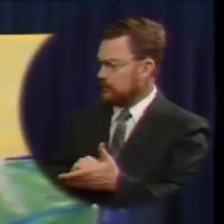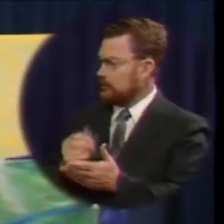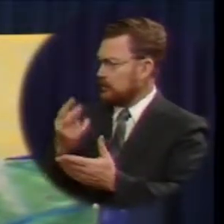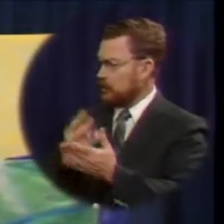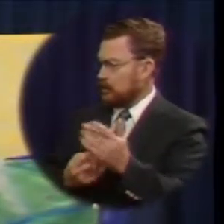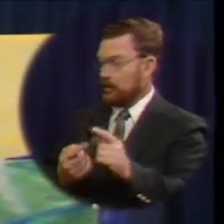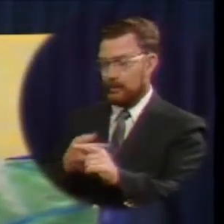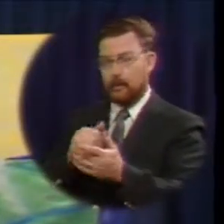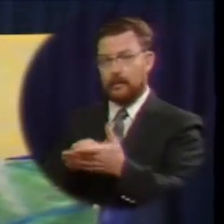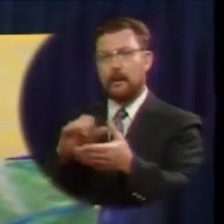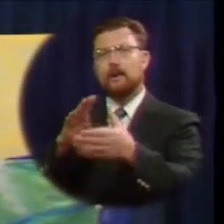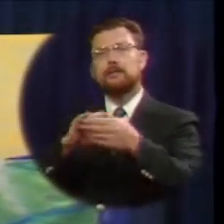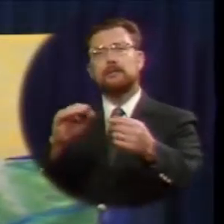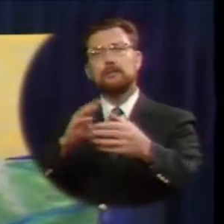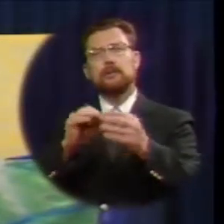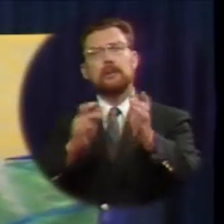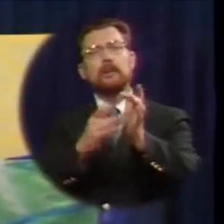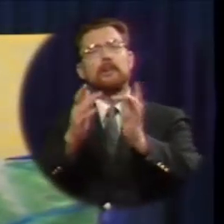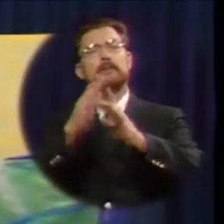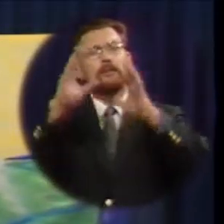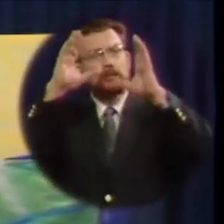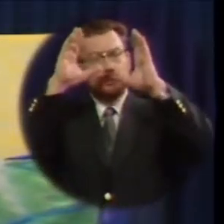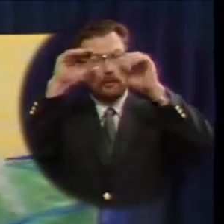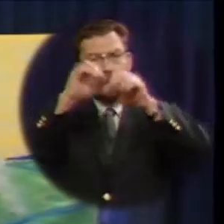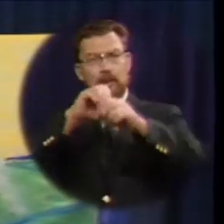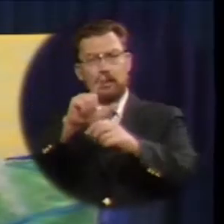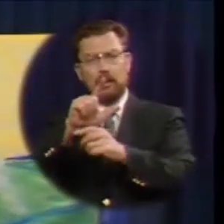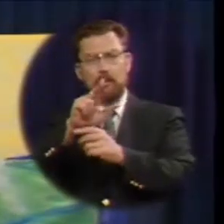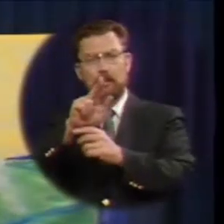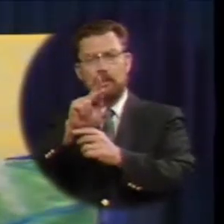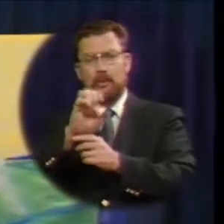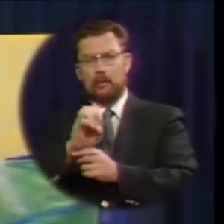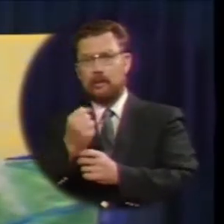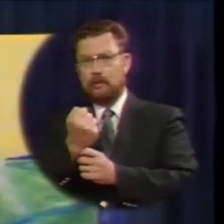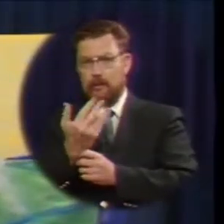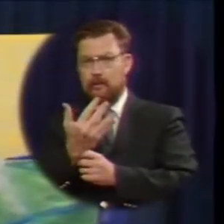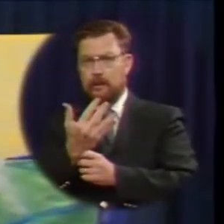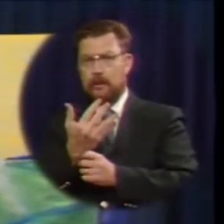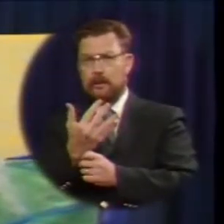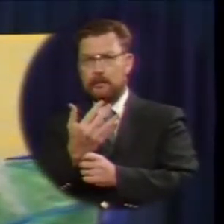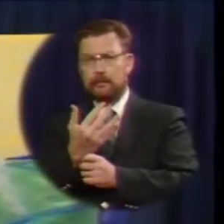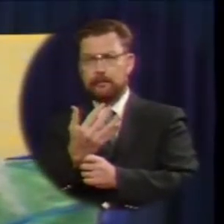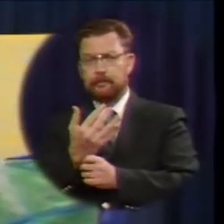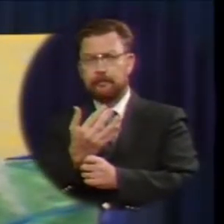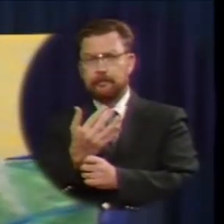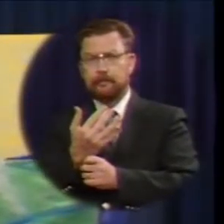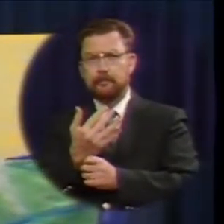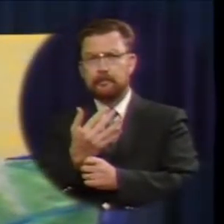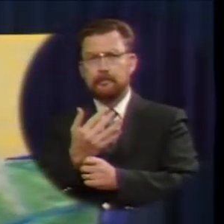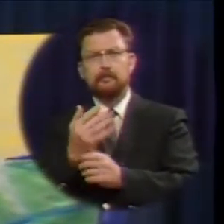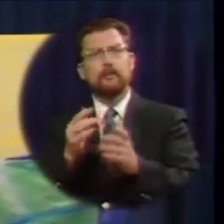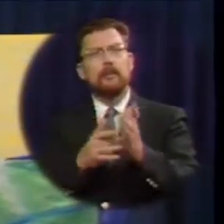parable that Jesus taught in Luke 15 4 through 7 Jesus said